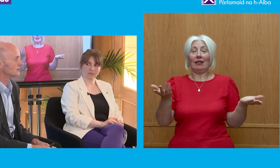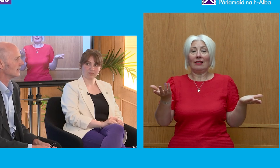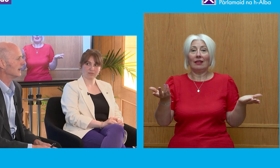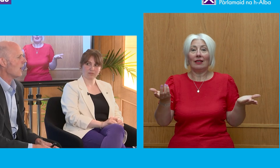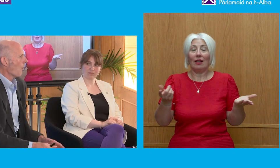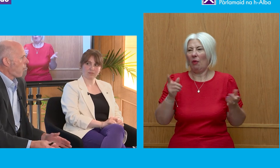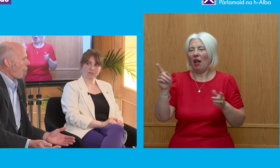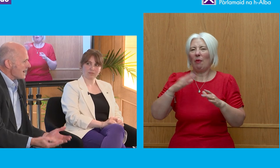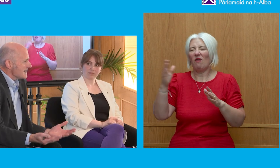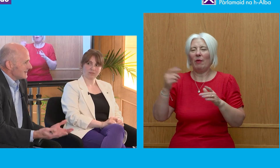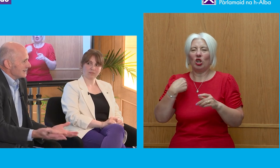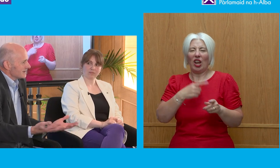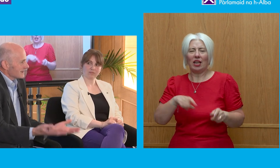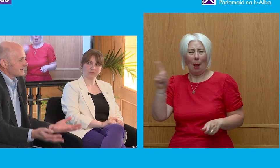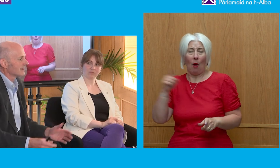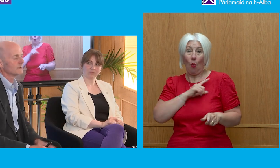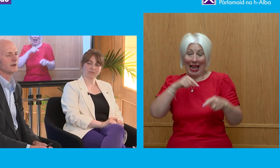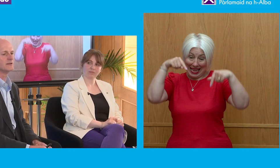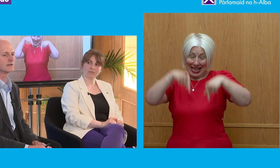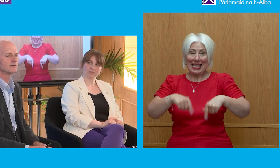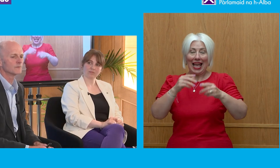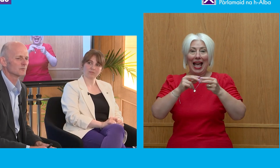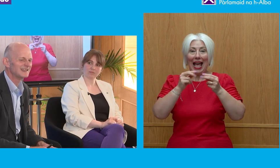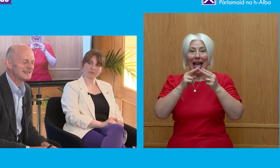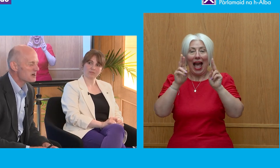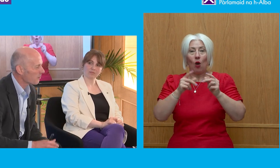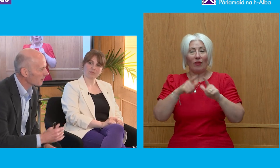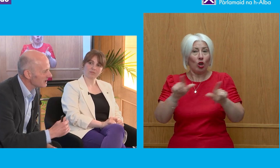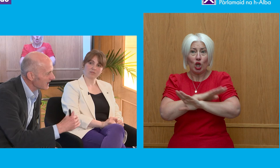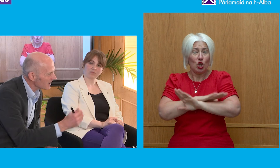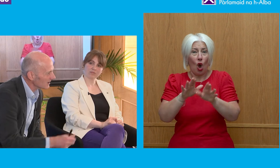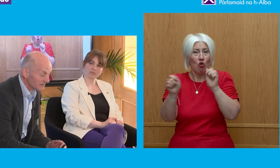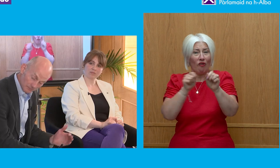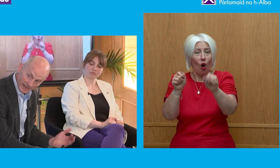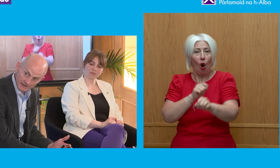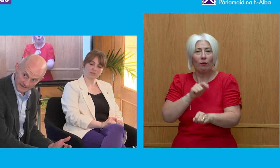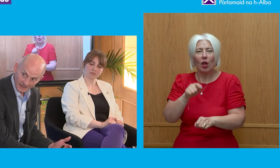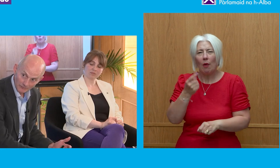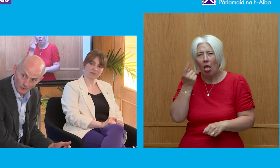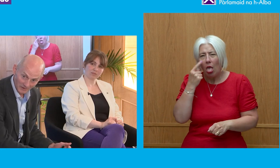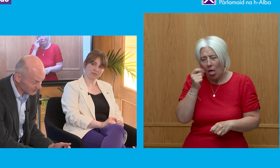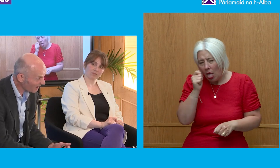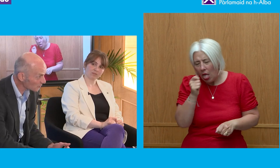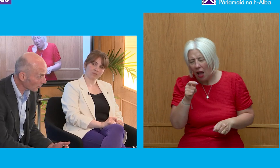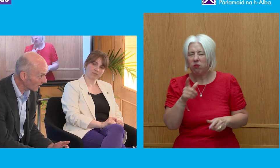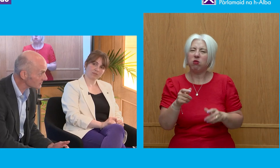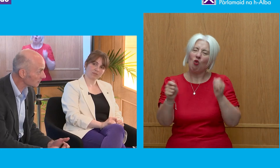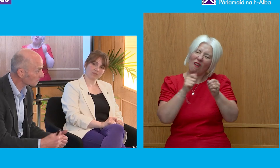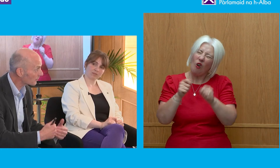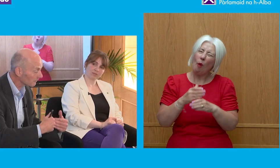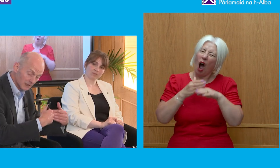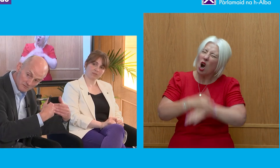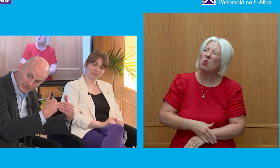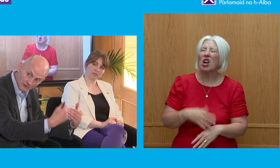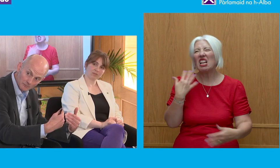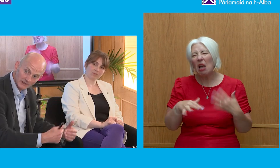whatever it is in China? Why is it that this thing remains unreformed? Well, when you get close, it's a pain in the neck reforming. It's hard work, so you've